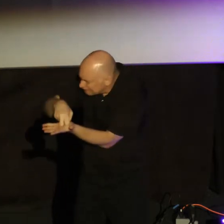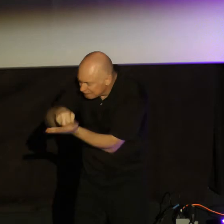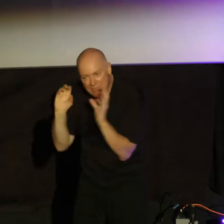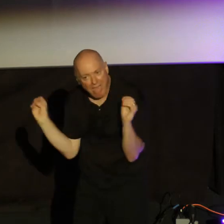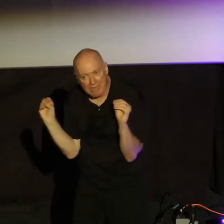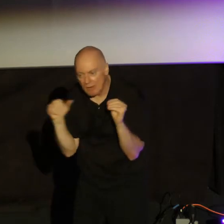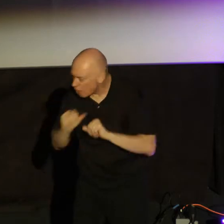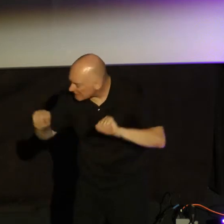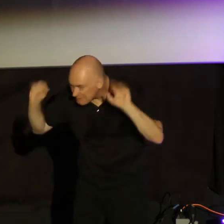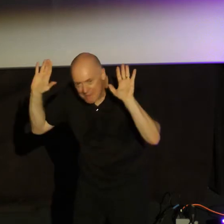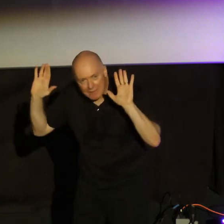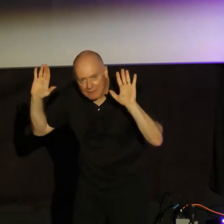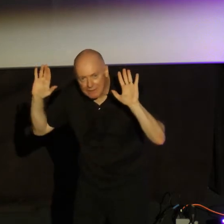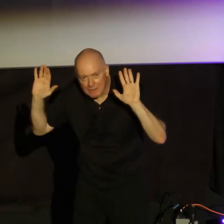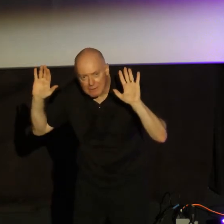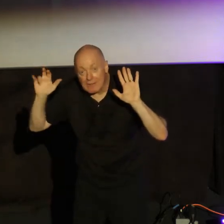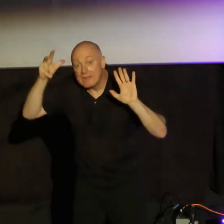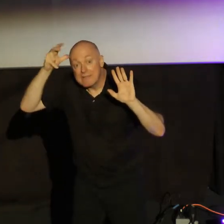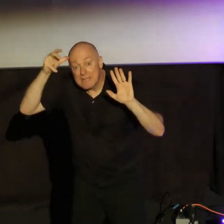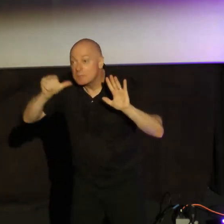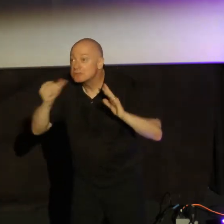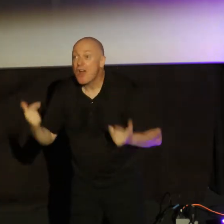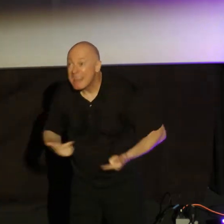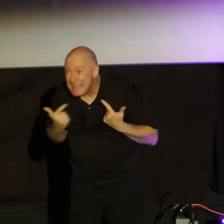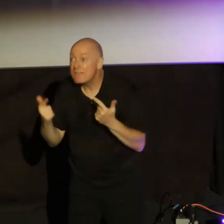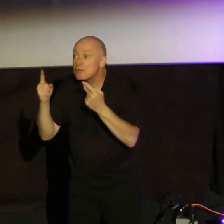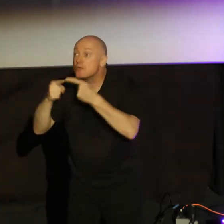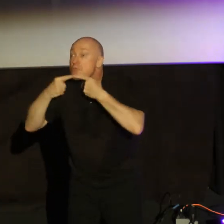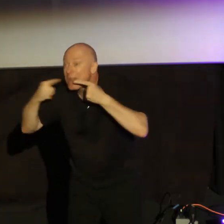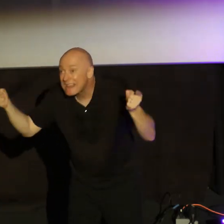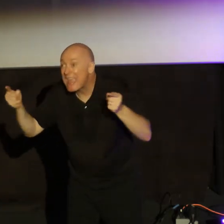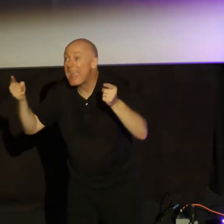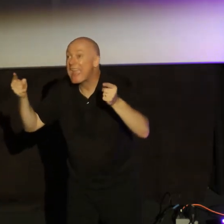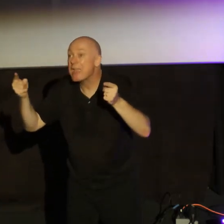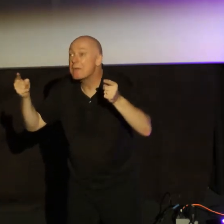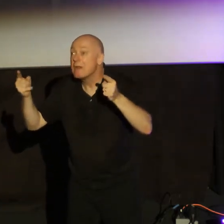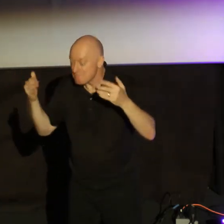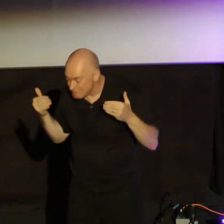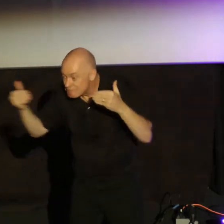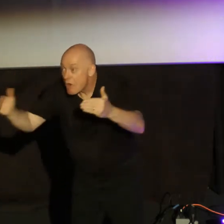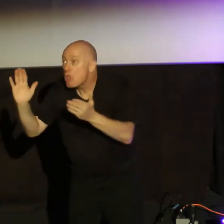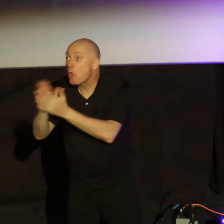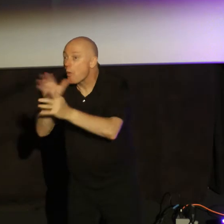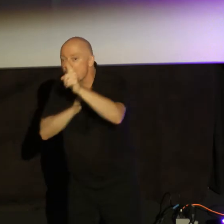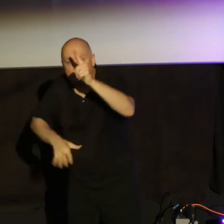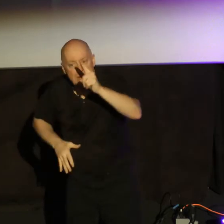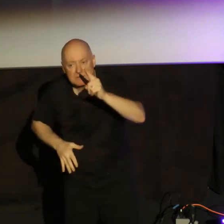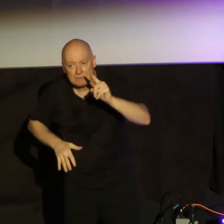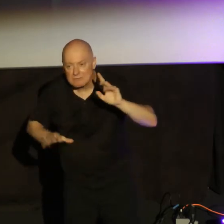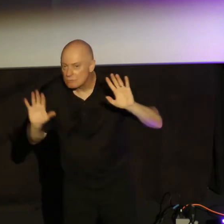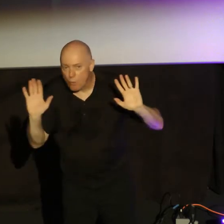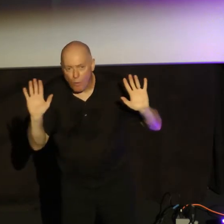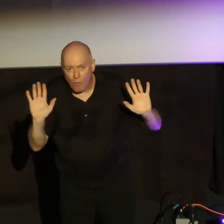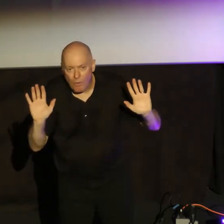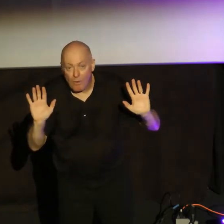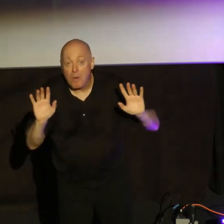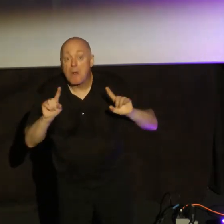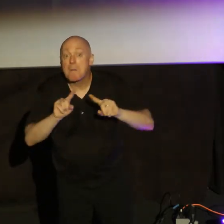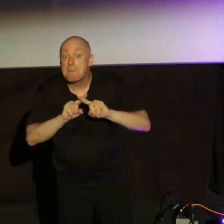submitted their life. They are not living to proclaim and push forward the glory of Christ. But they are scared of him.